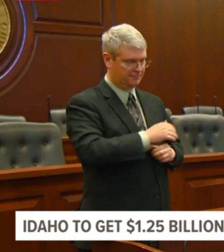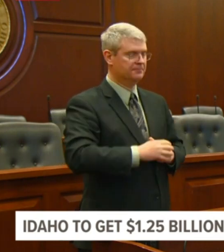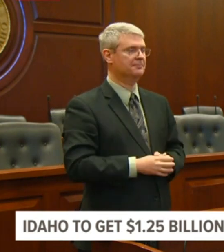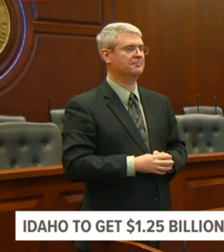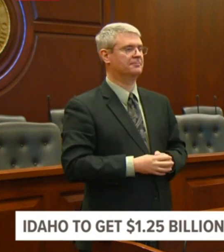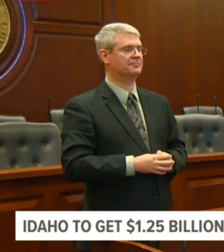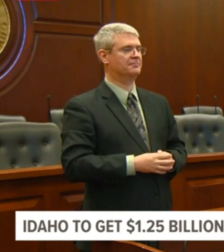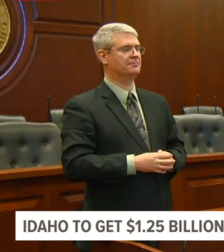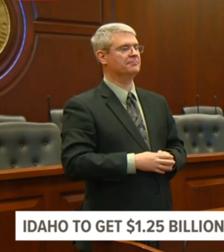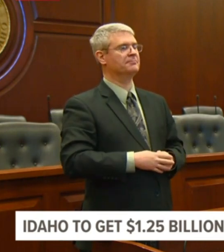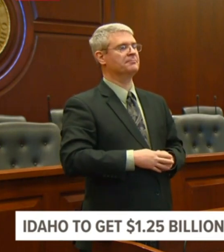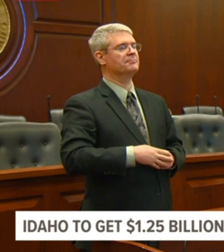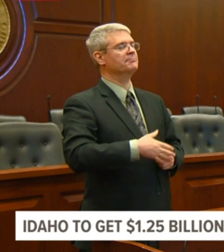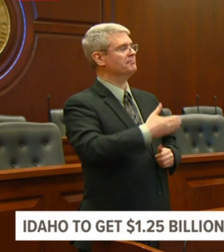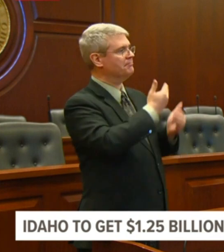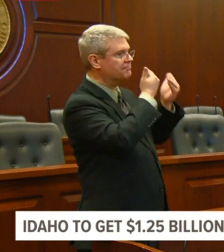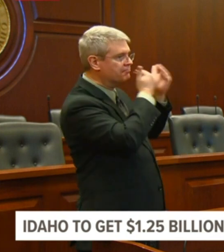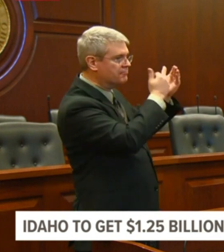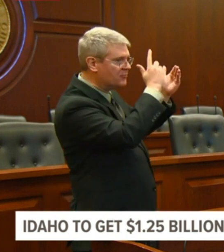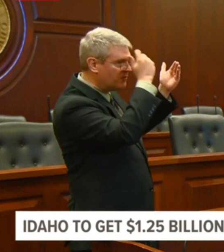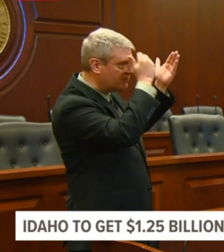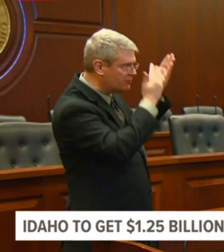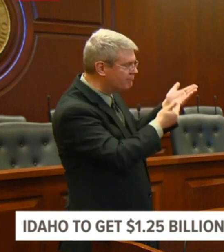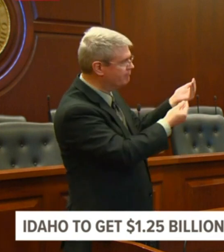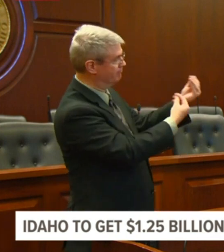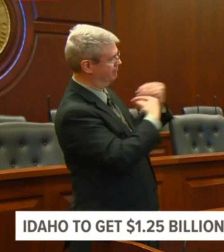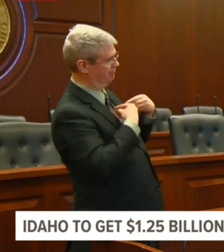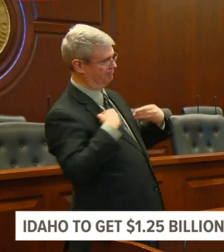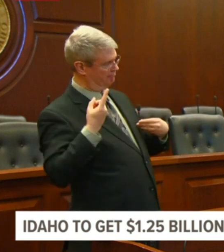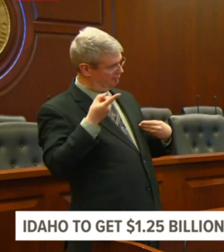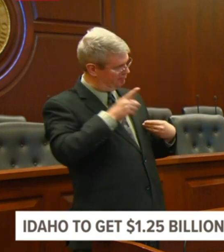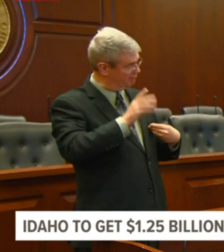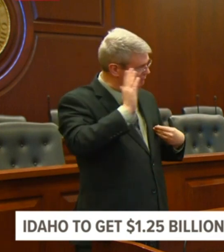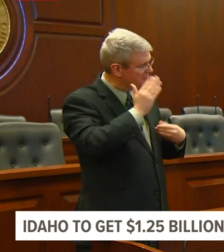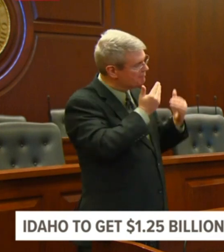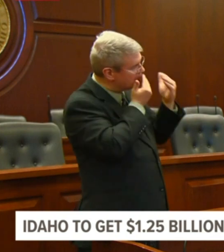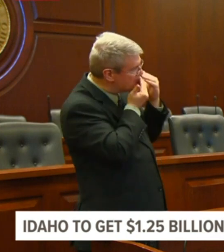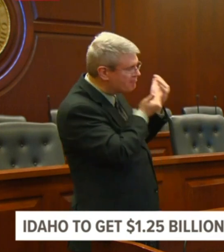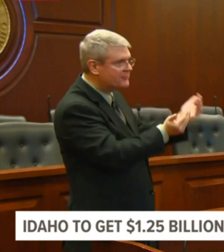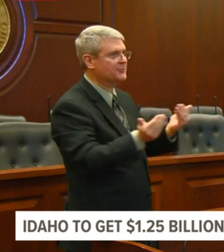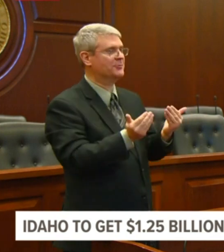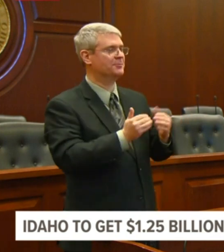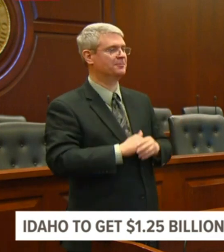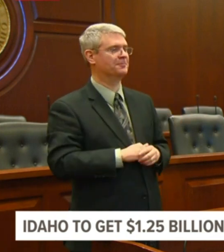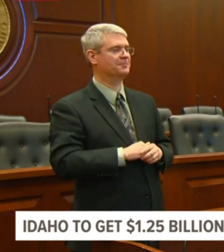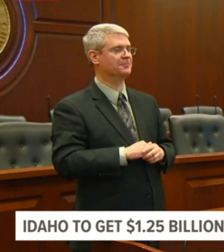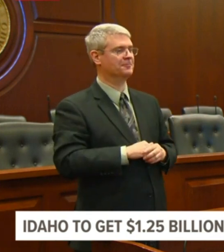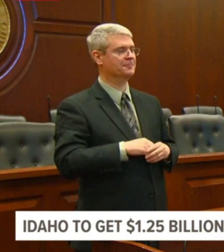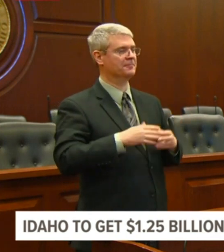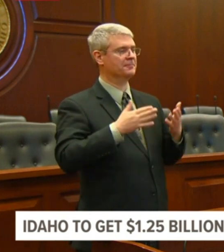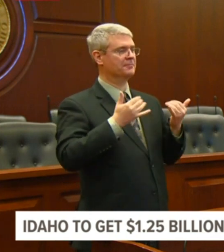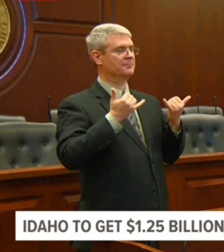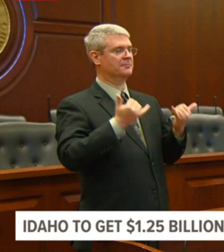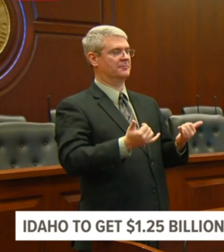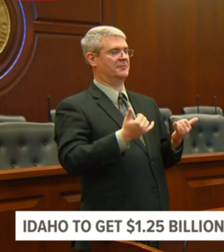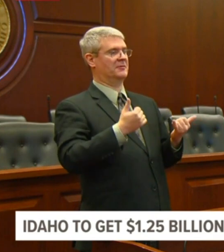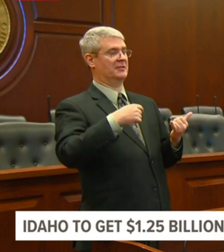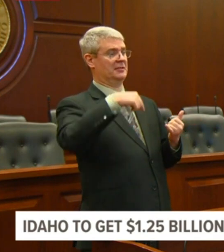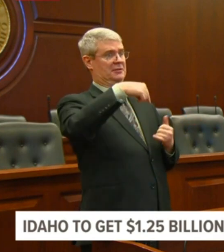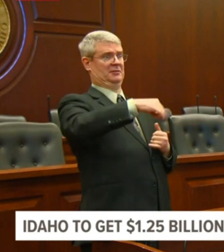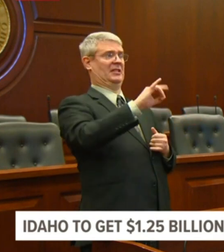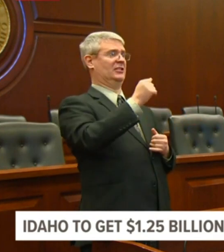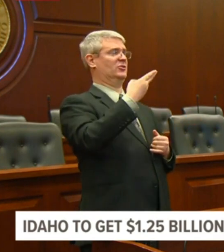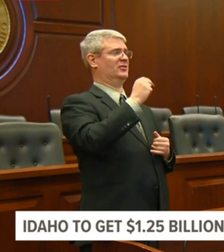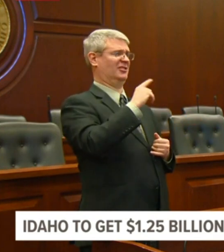Thank you, Governor. I appreciate the opportunity to speak and address the great state of Idaho. I have a great deal of confidence in our governor.